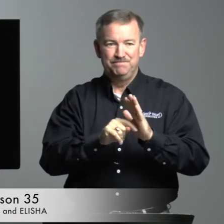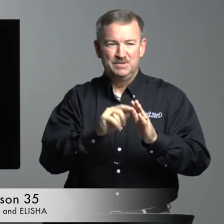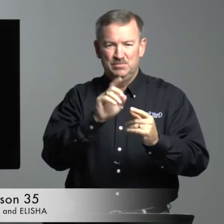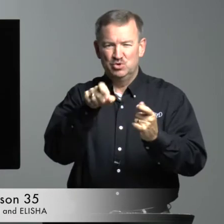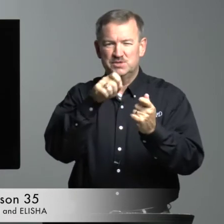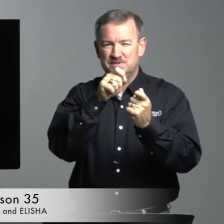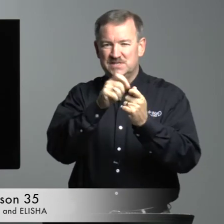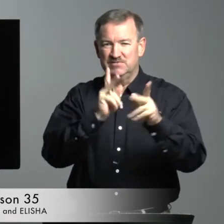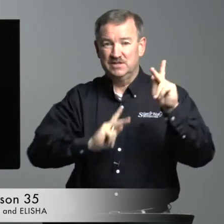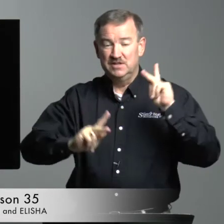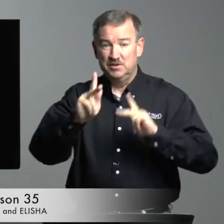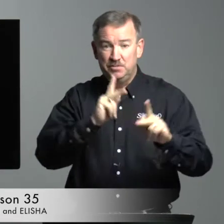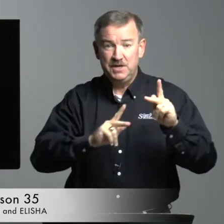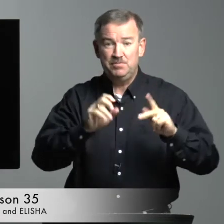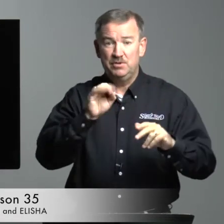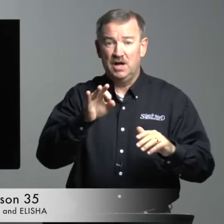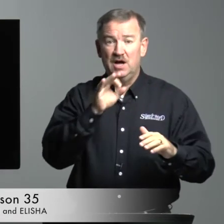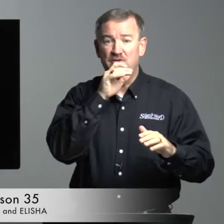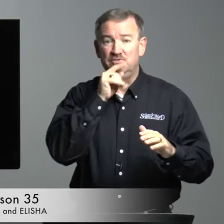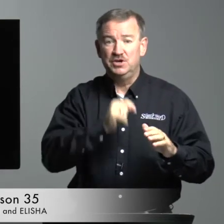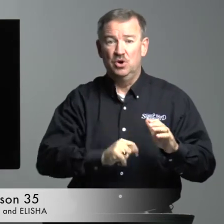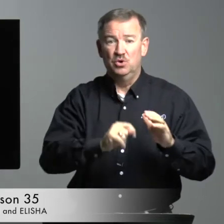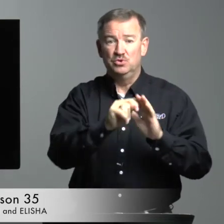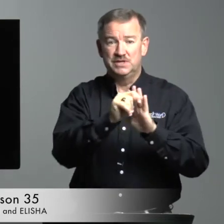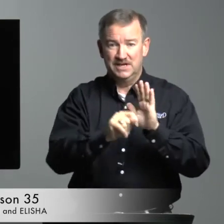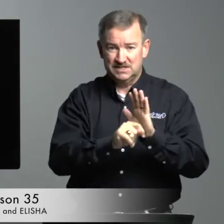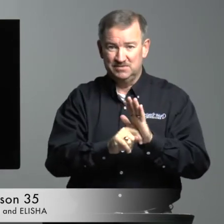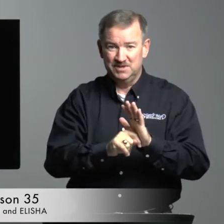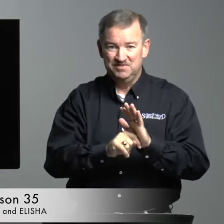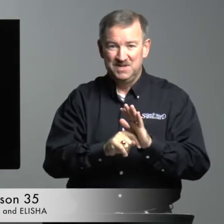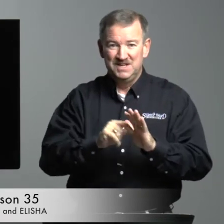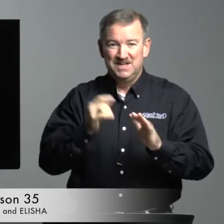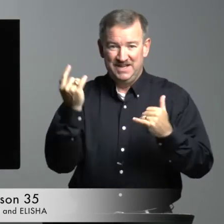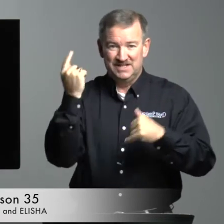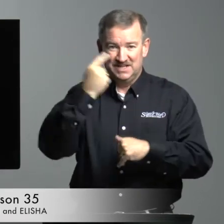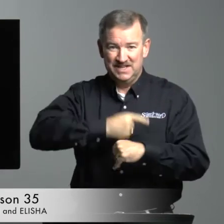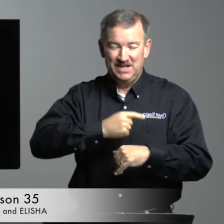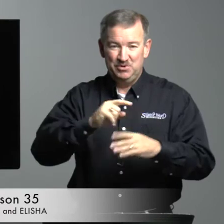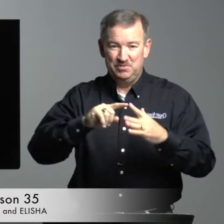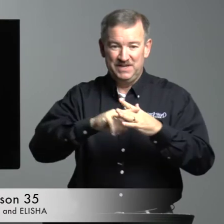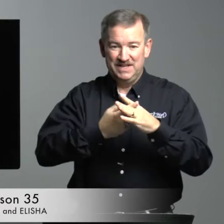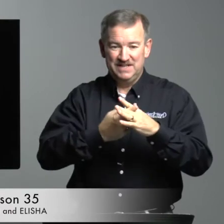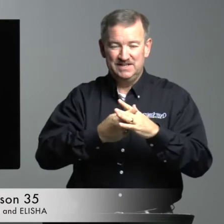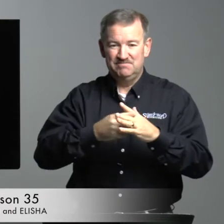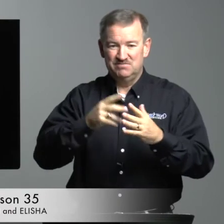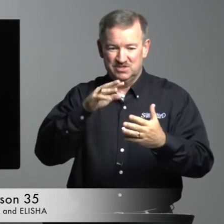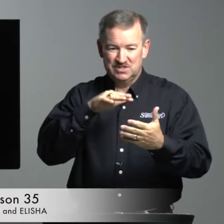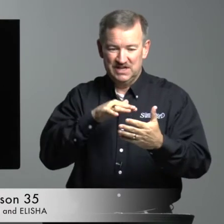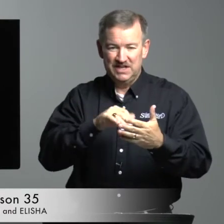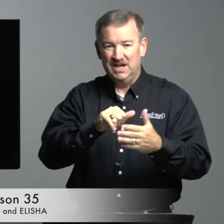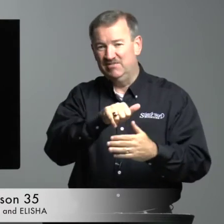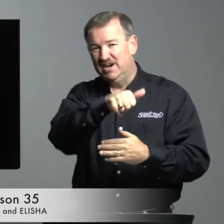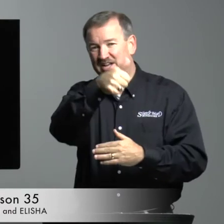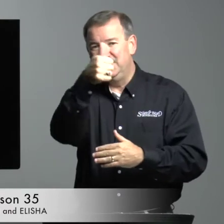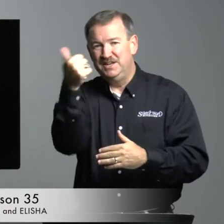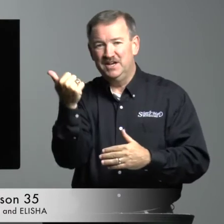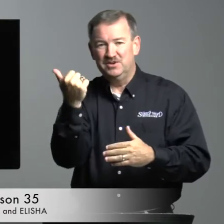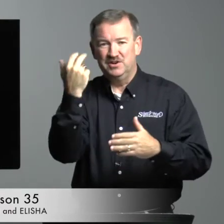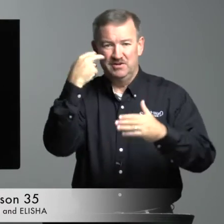More specifically, the people of the Old Testament. And today we begin the study of another of